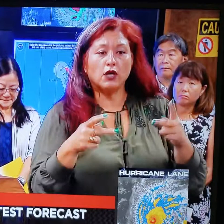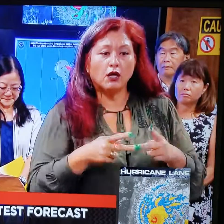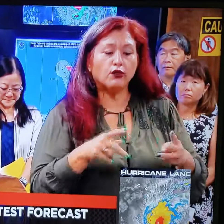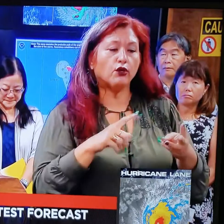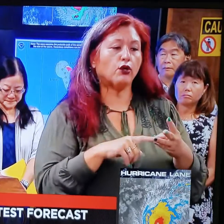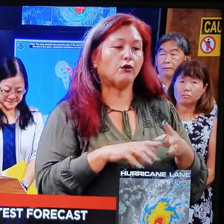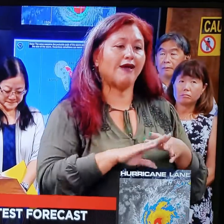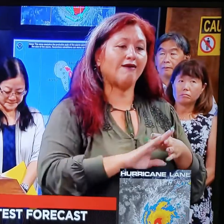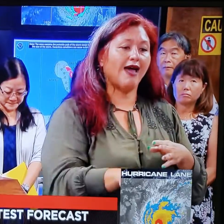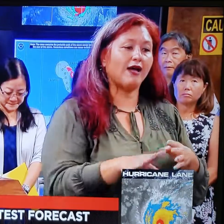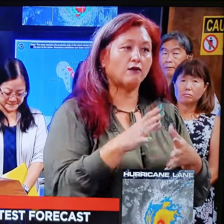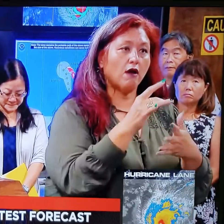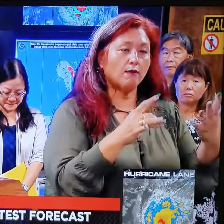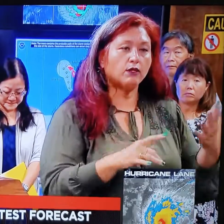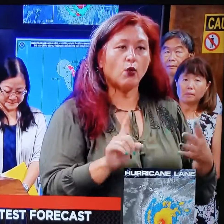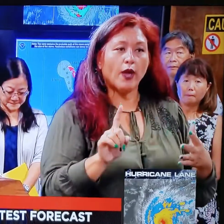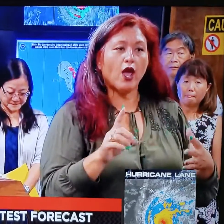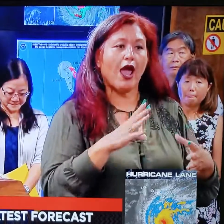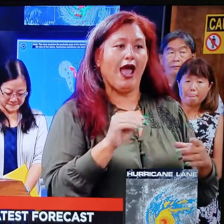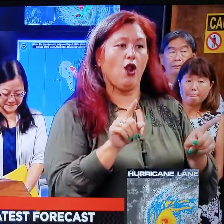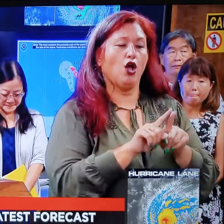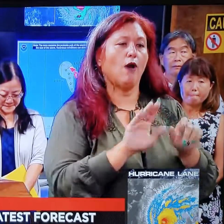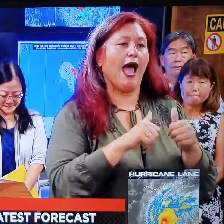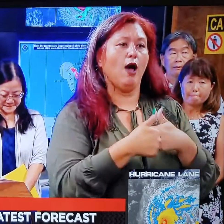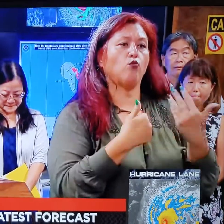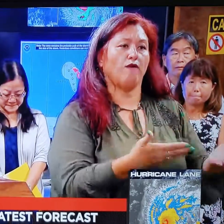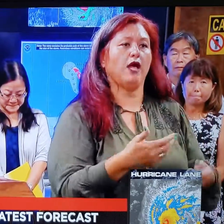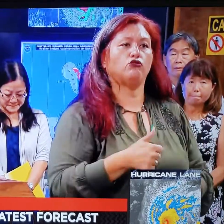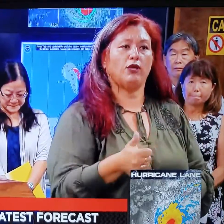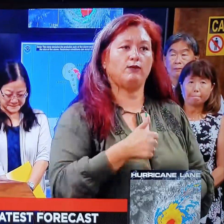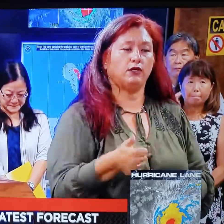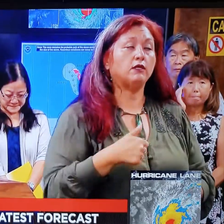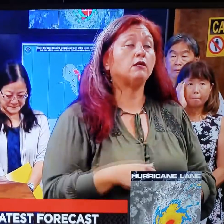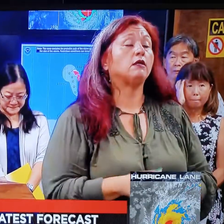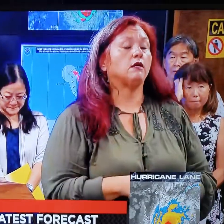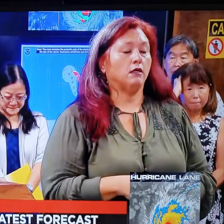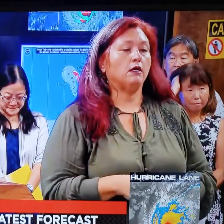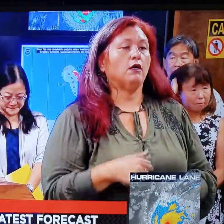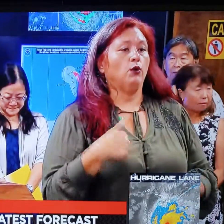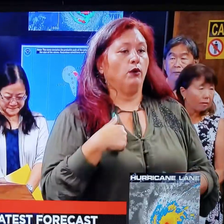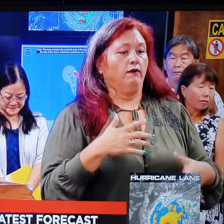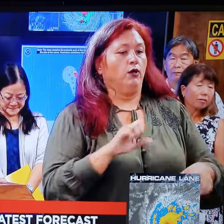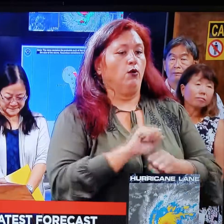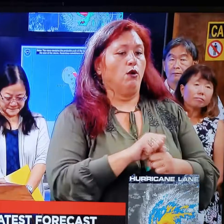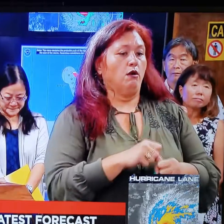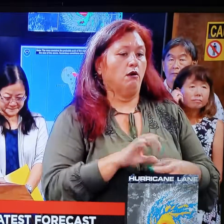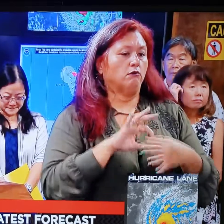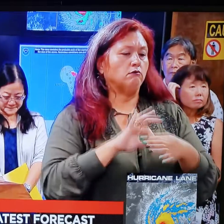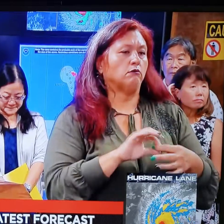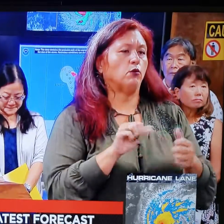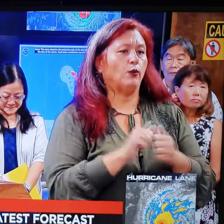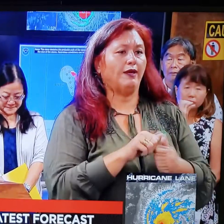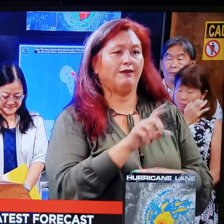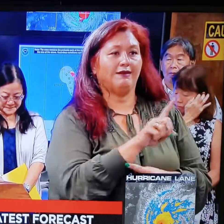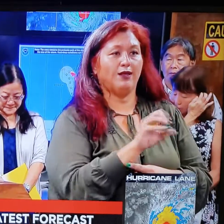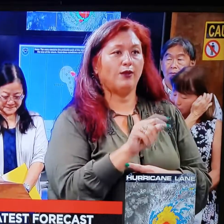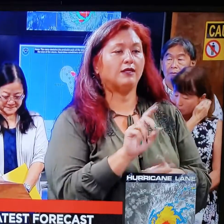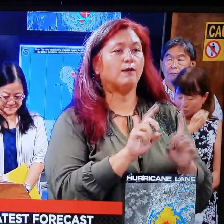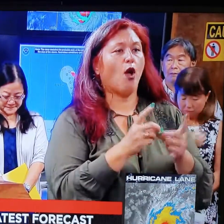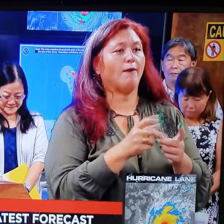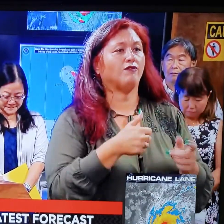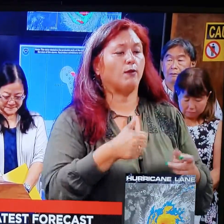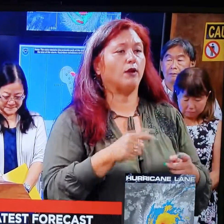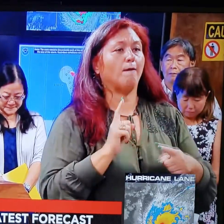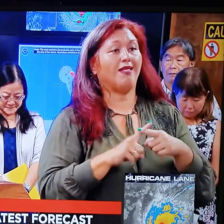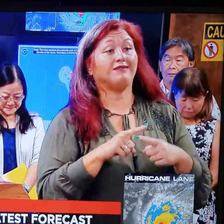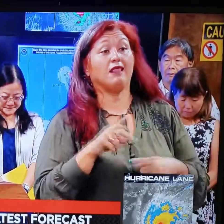evacuation shelter options, as well as transportation options. We've worked closely with Department of Transportation Services and